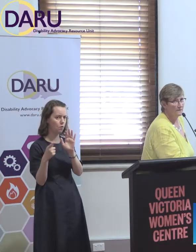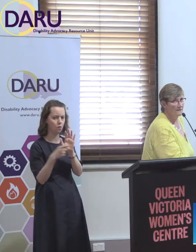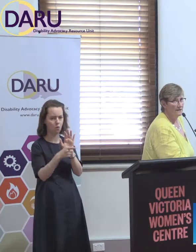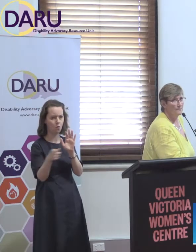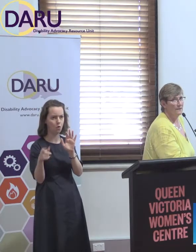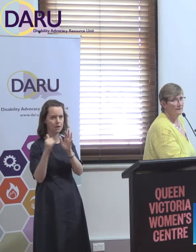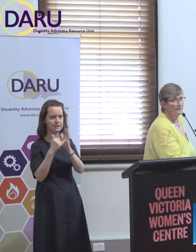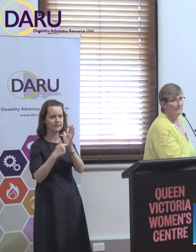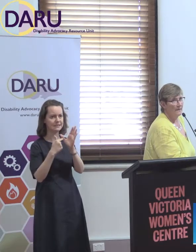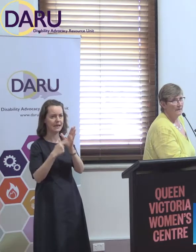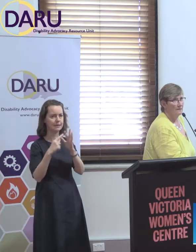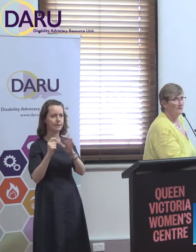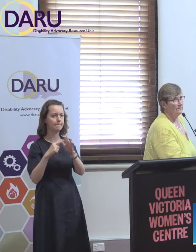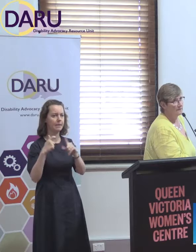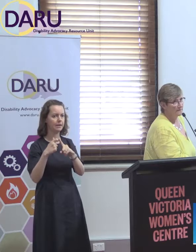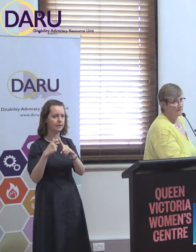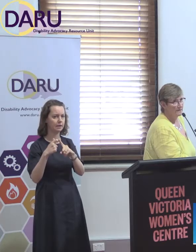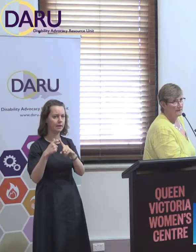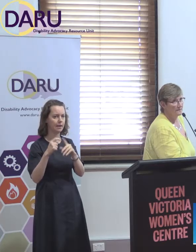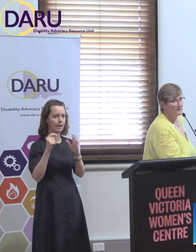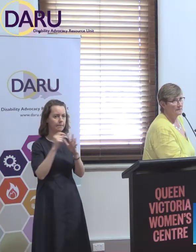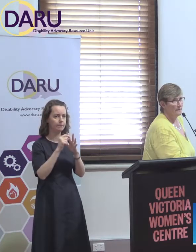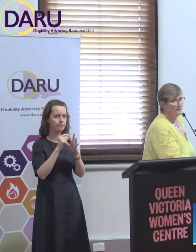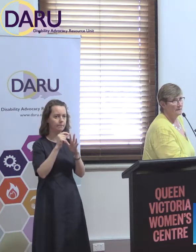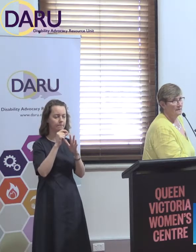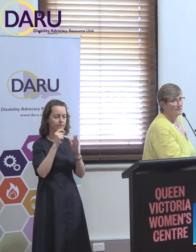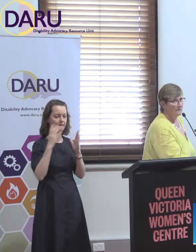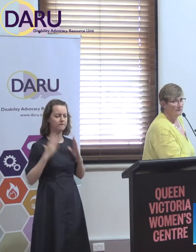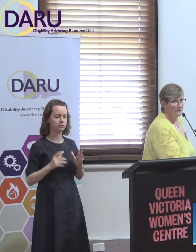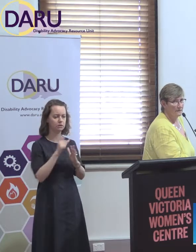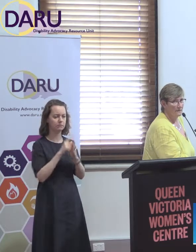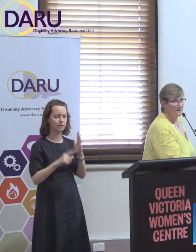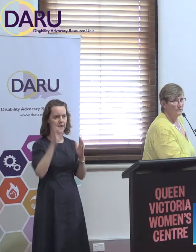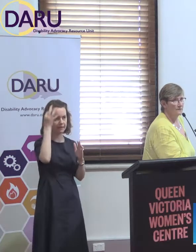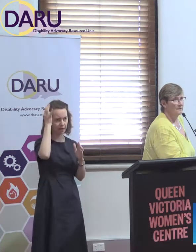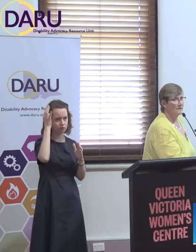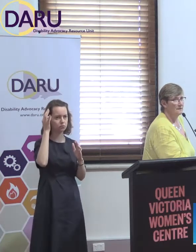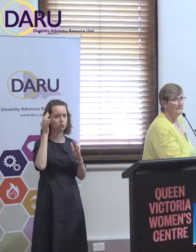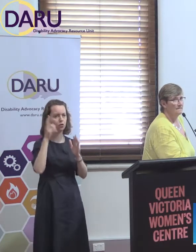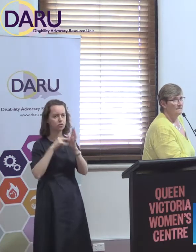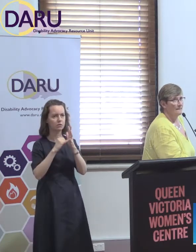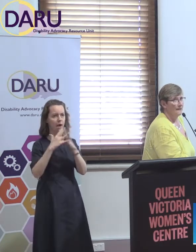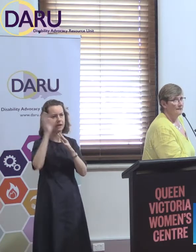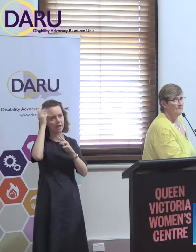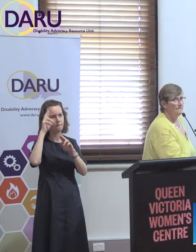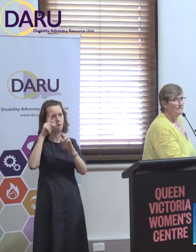that are called State Peaks. So, Physical Disability Council is one. New South Wales Council for Intellectual Disability.